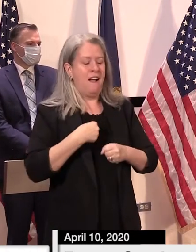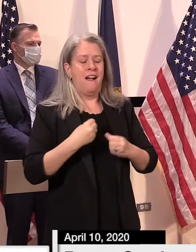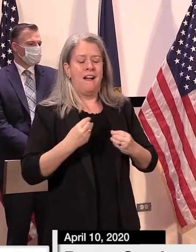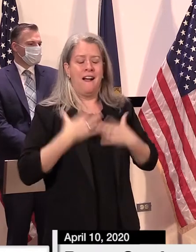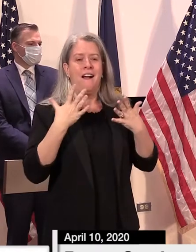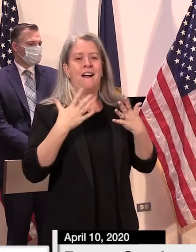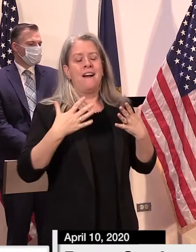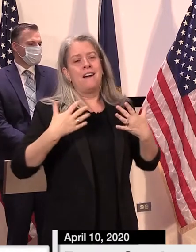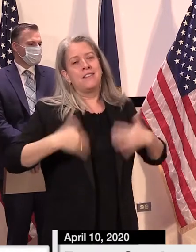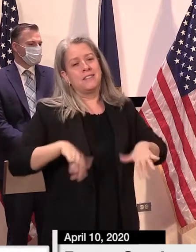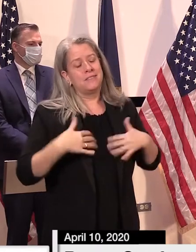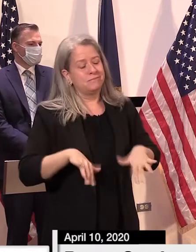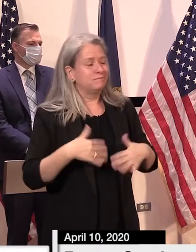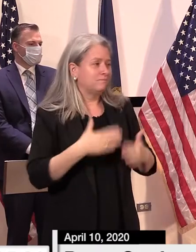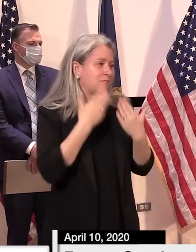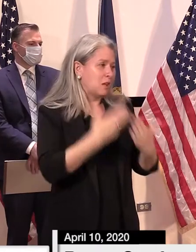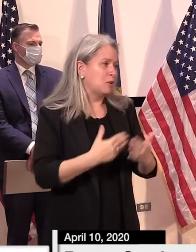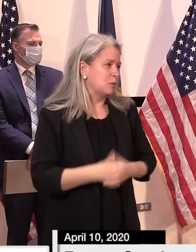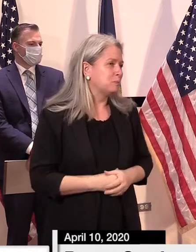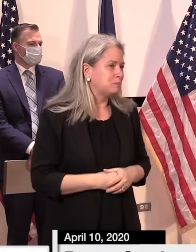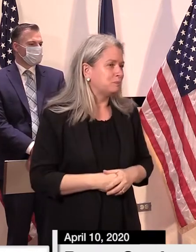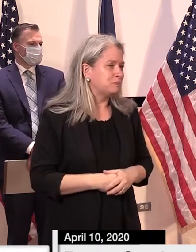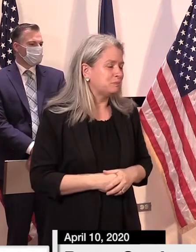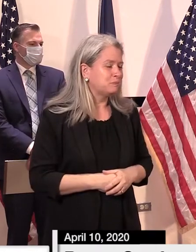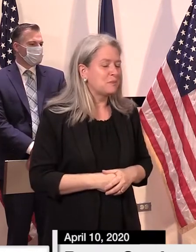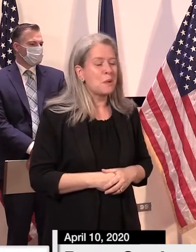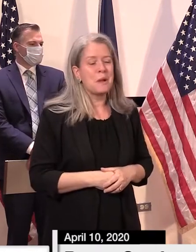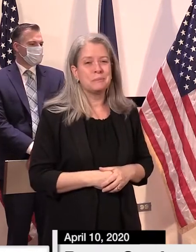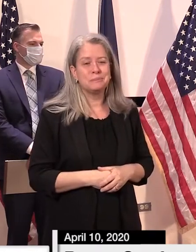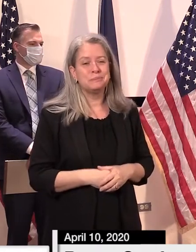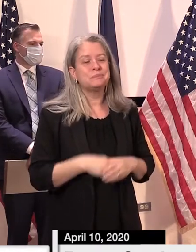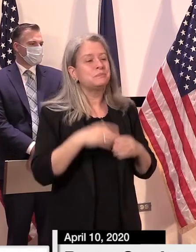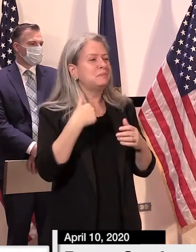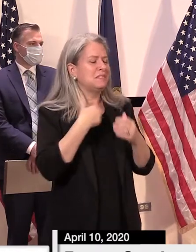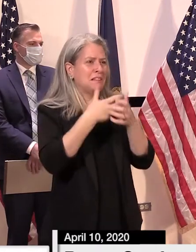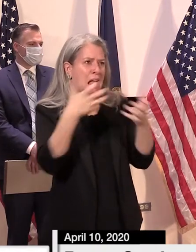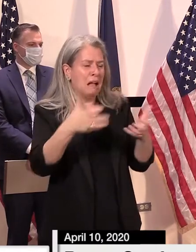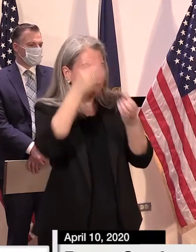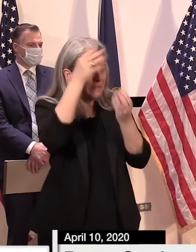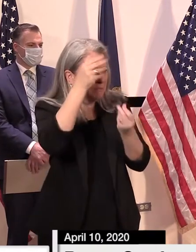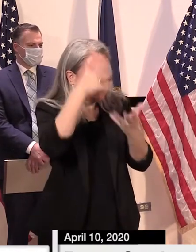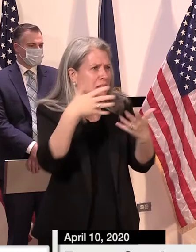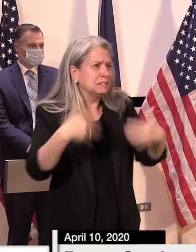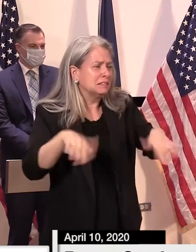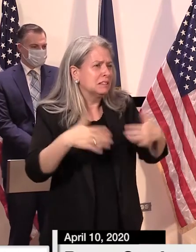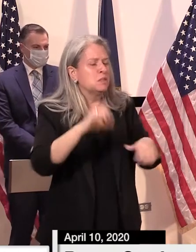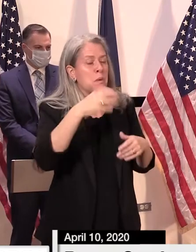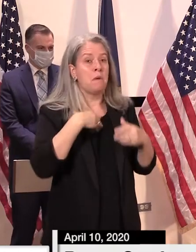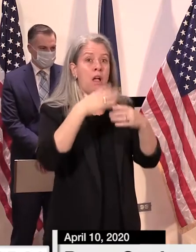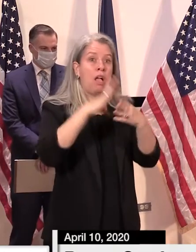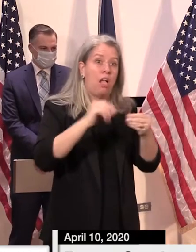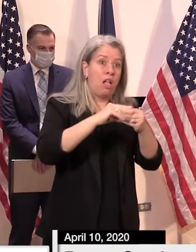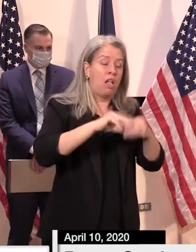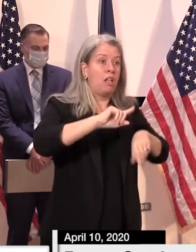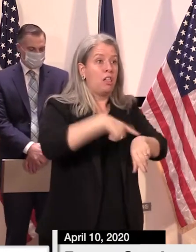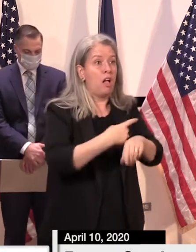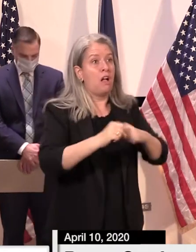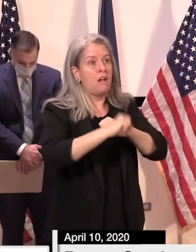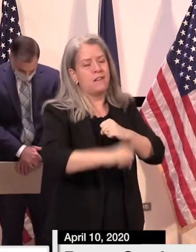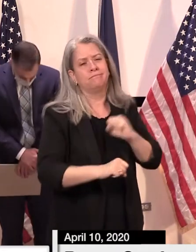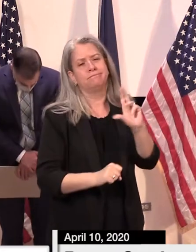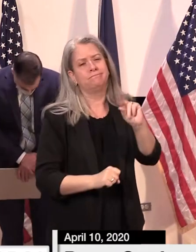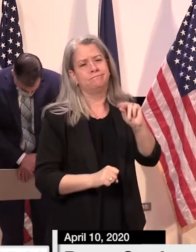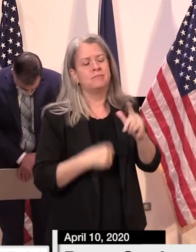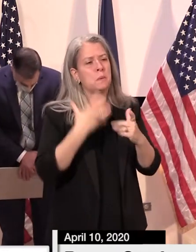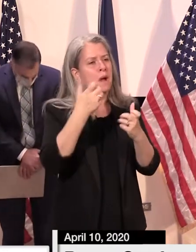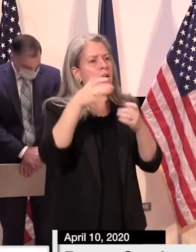So this morning, we have a lot of information to share, so I'm going to keep my comments fairly brief. As you may have seen